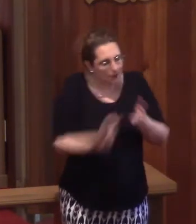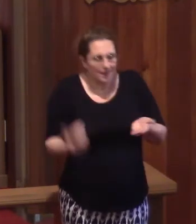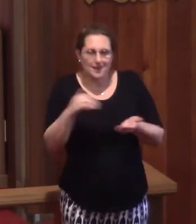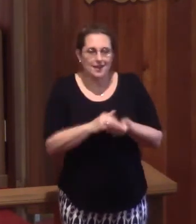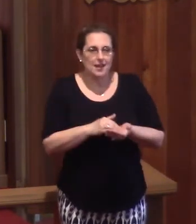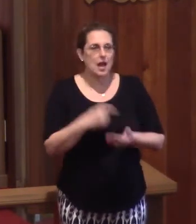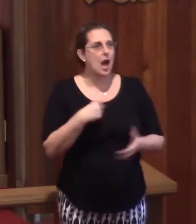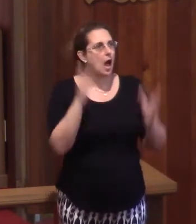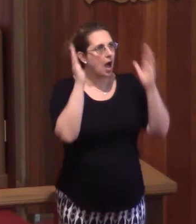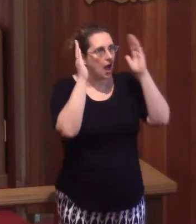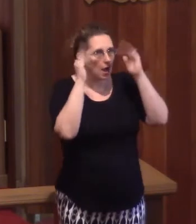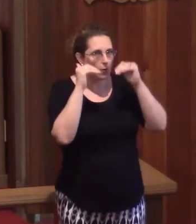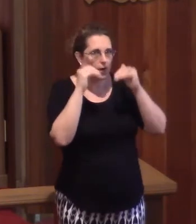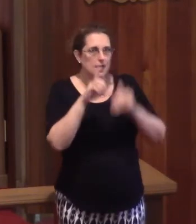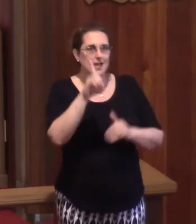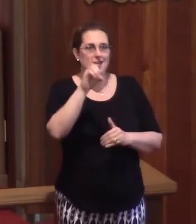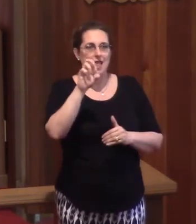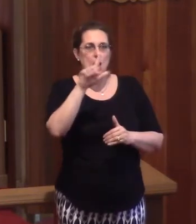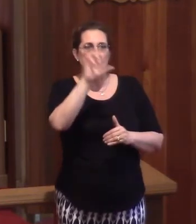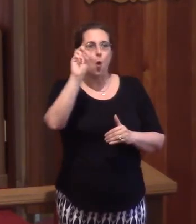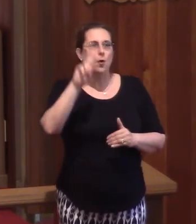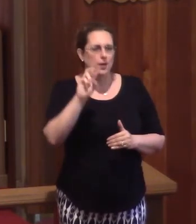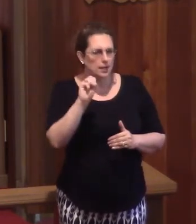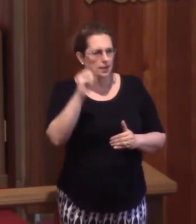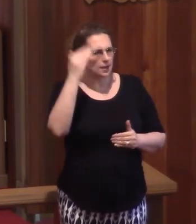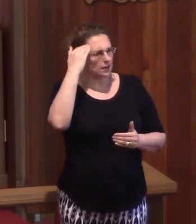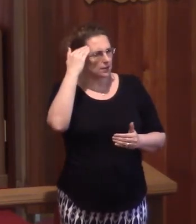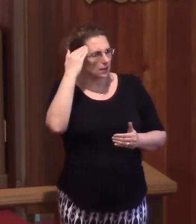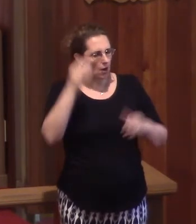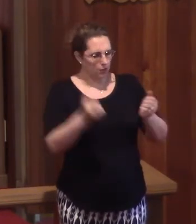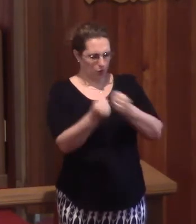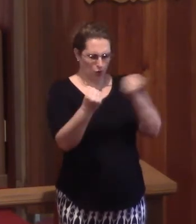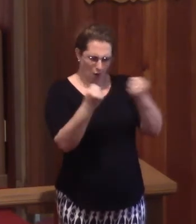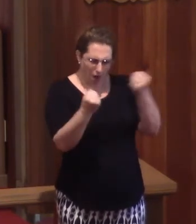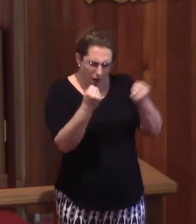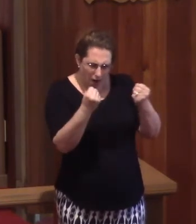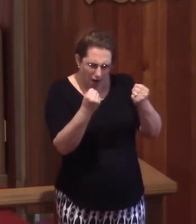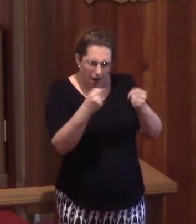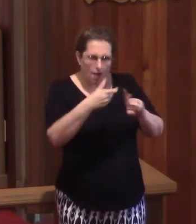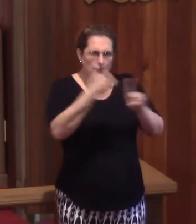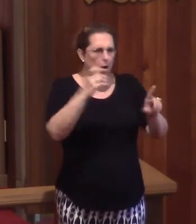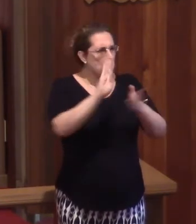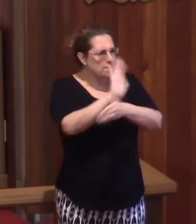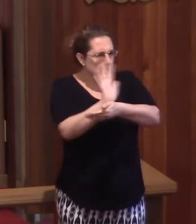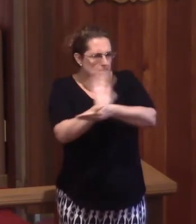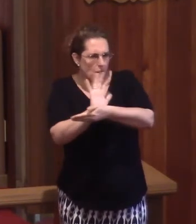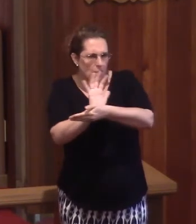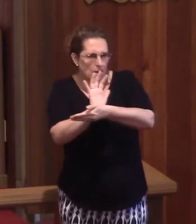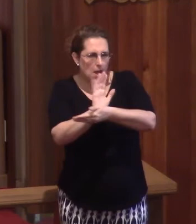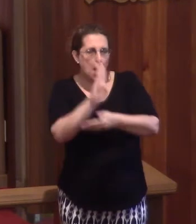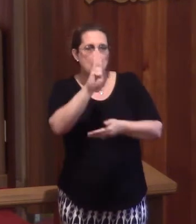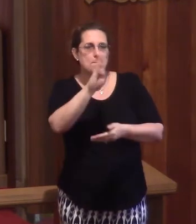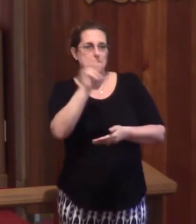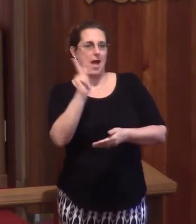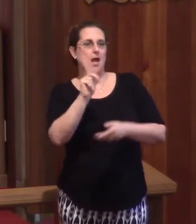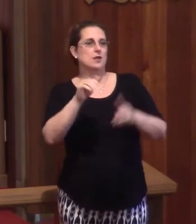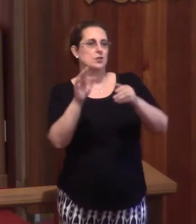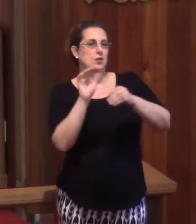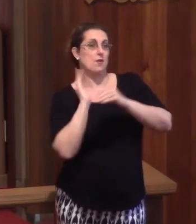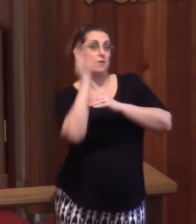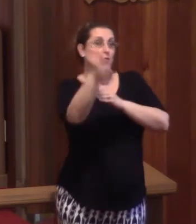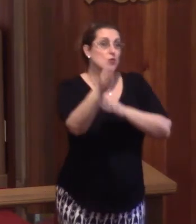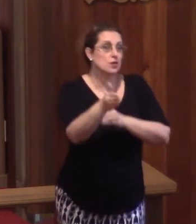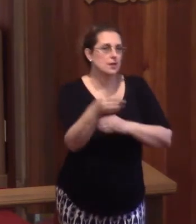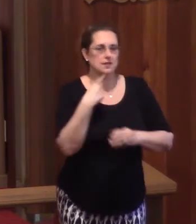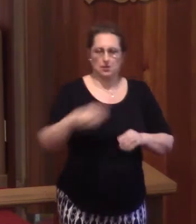know? I really wish the DeLorean would pull up. Everyone know what that is? The DeLorean, you know? Back to the future. know, open up. Doc Brown opens the door and